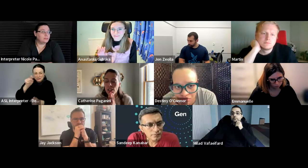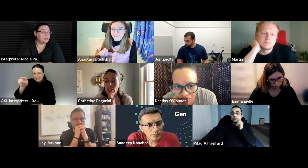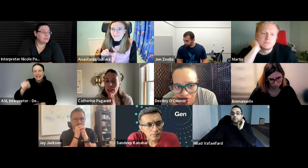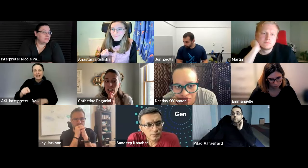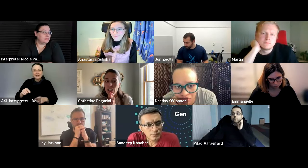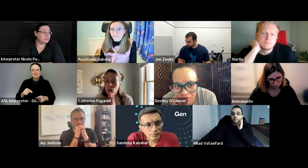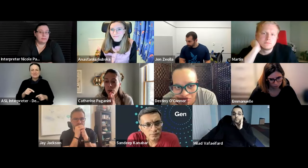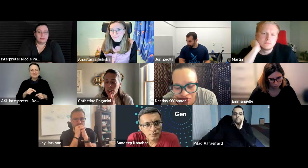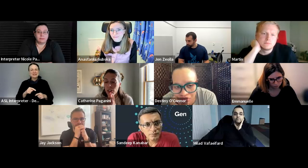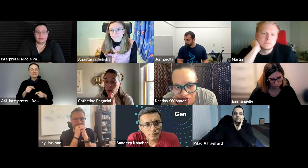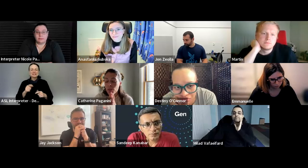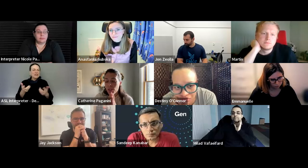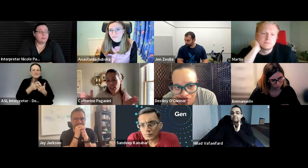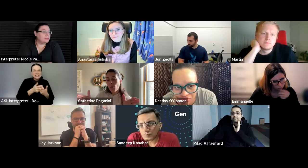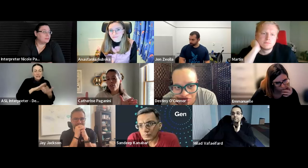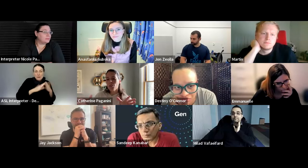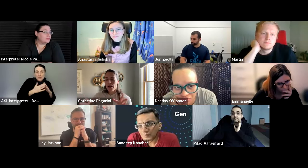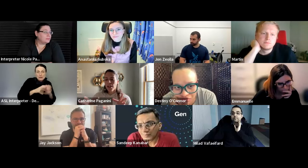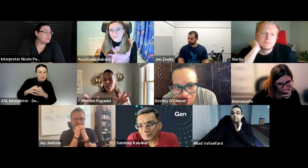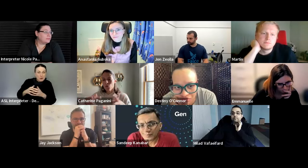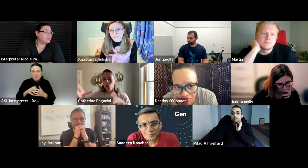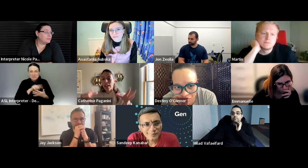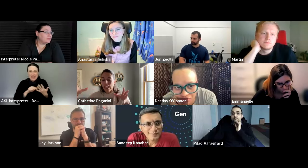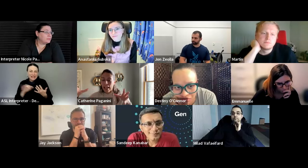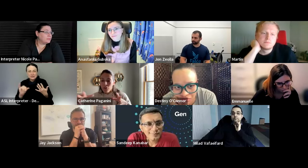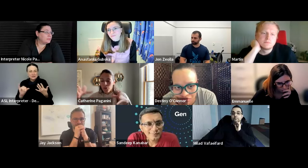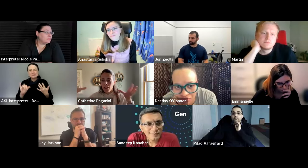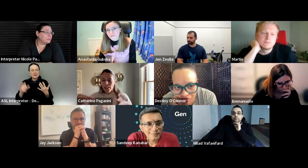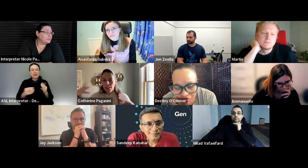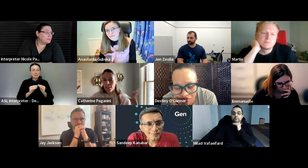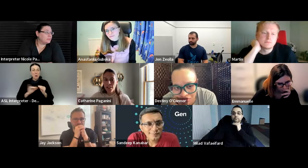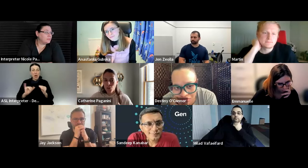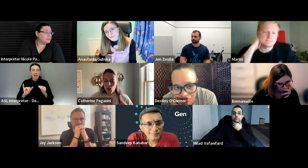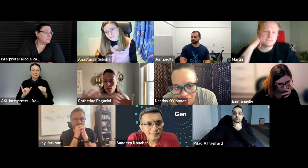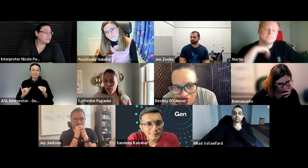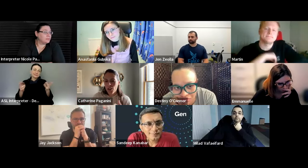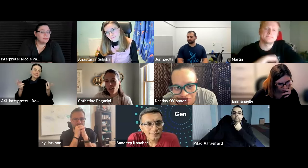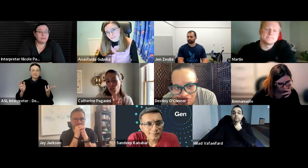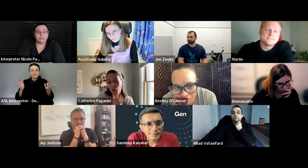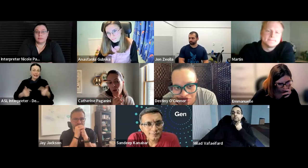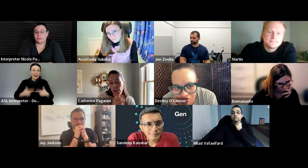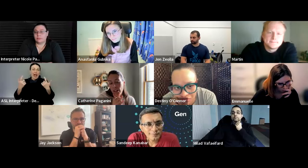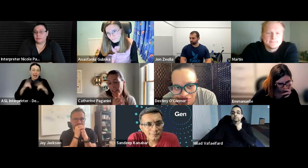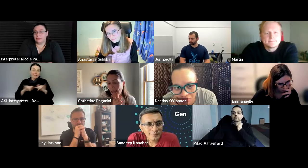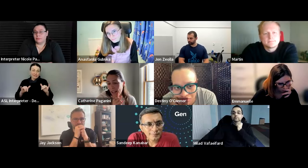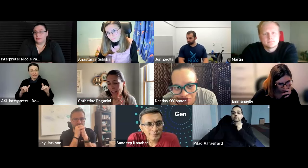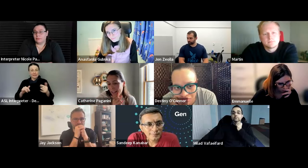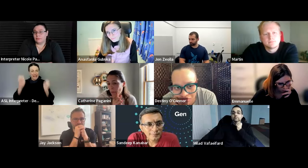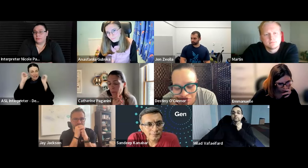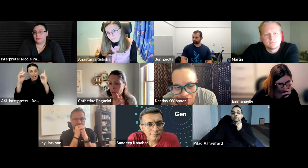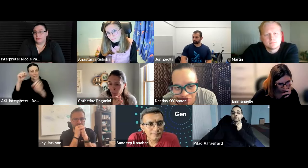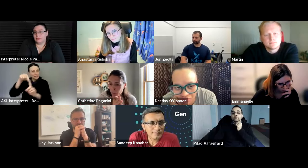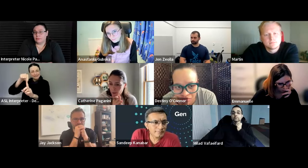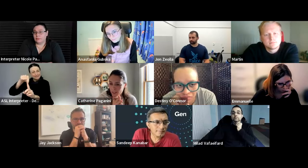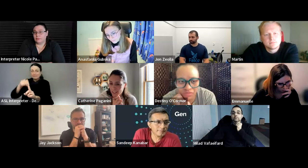fits into the uh community groups thing as well so that is more like live but like it's also educational so that